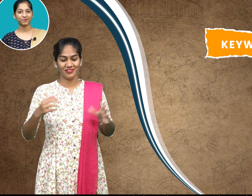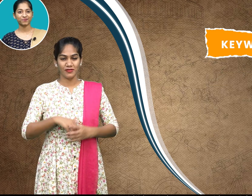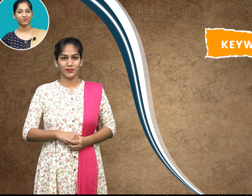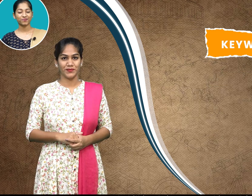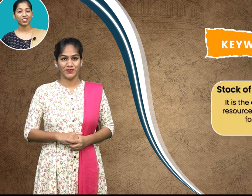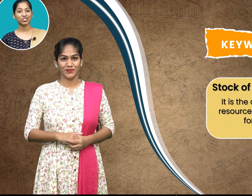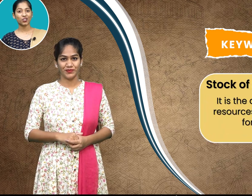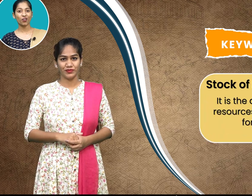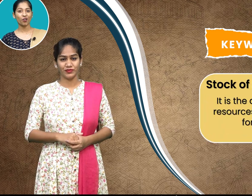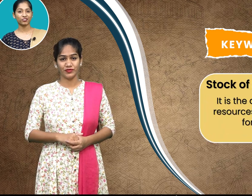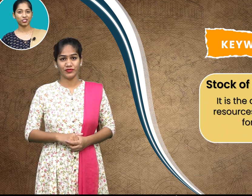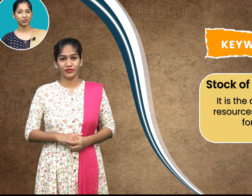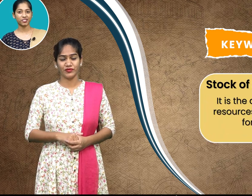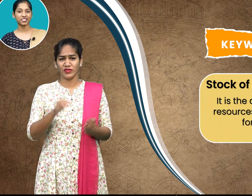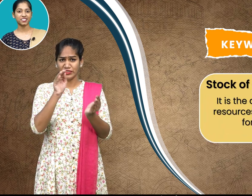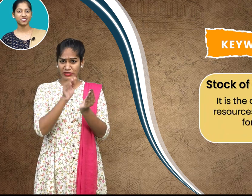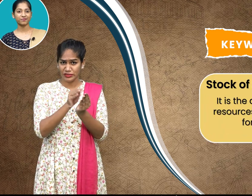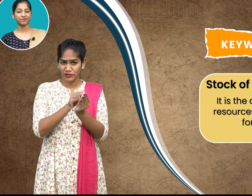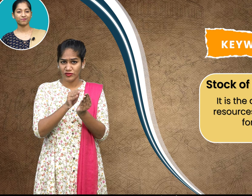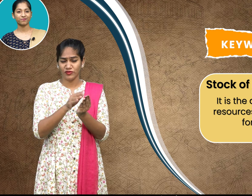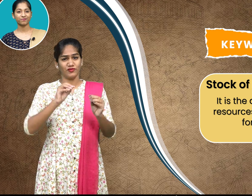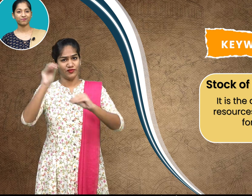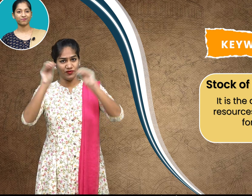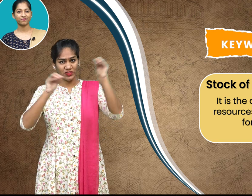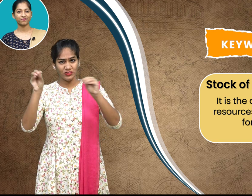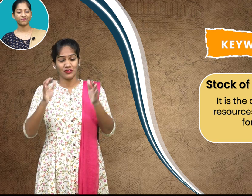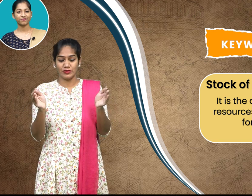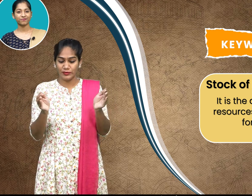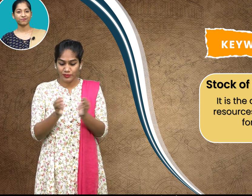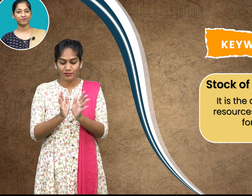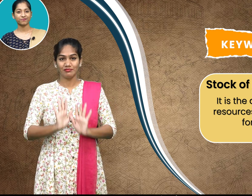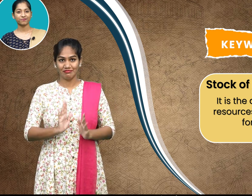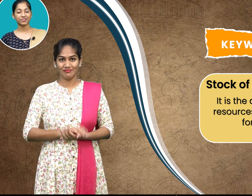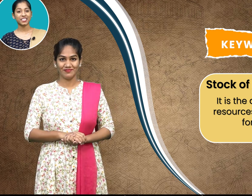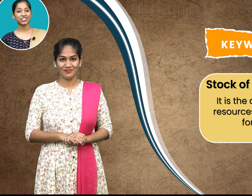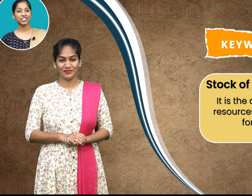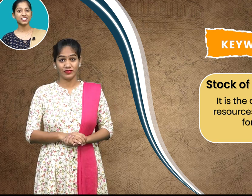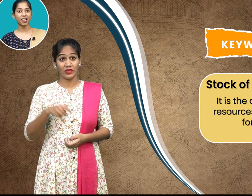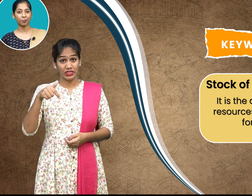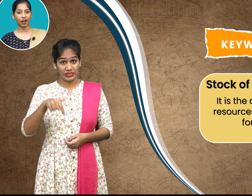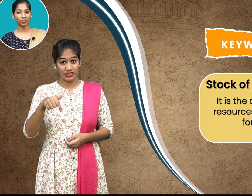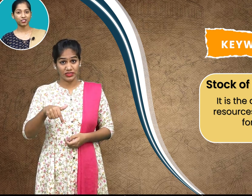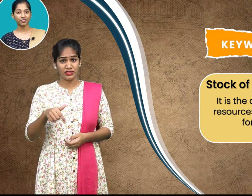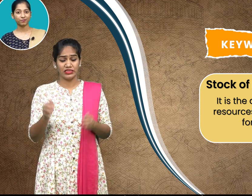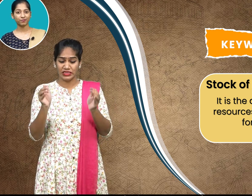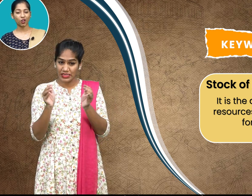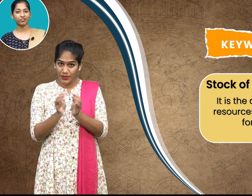resources of resources it is the amount of